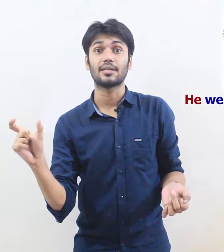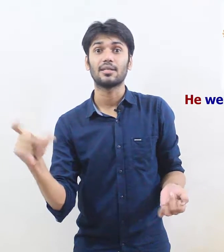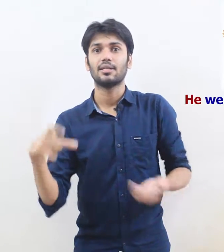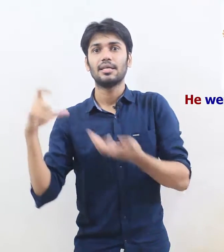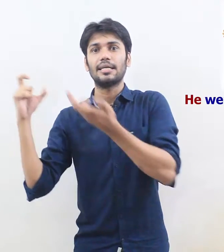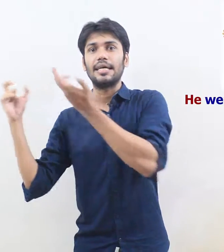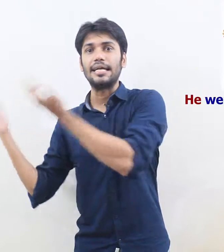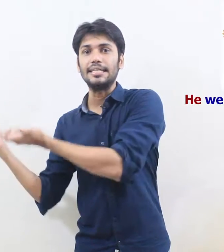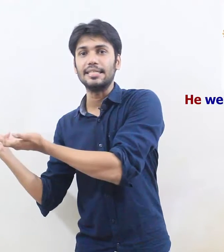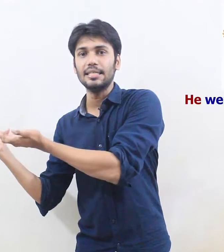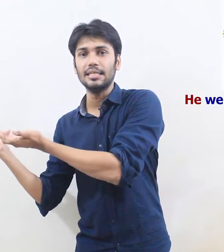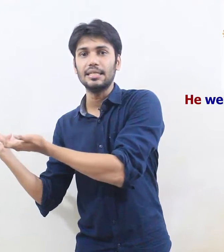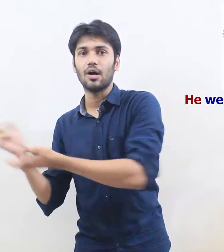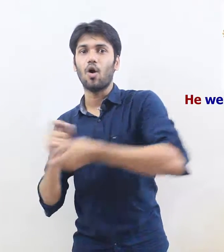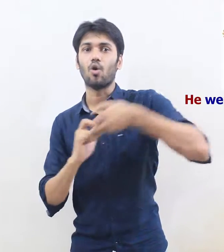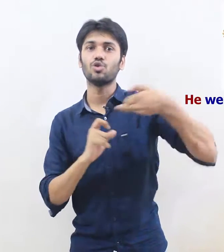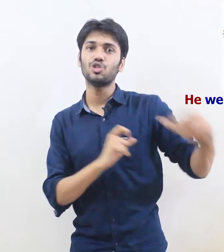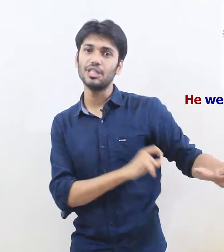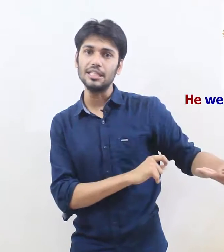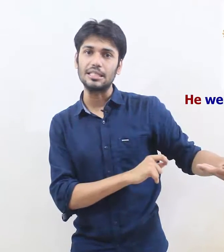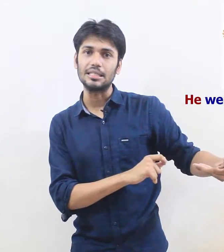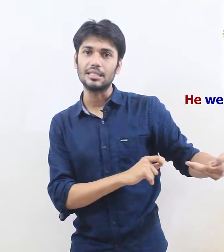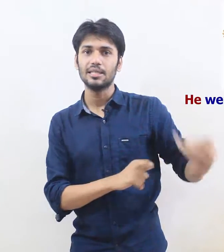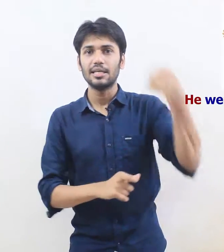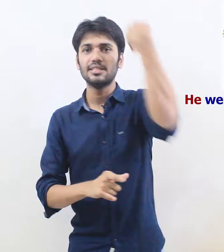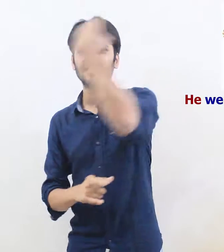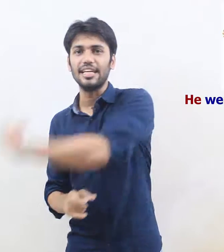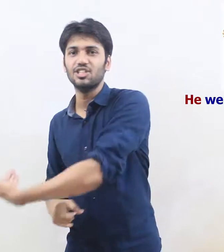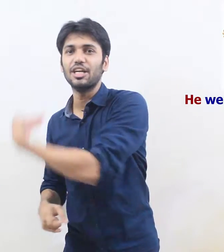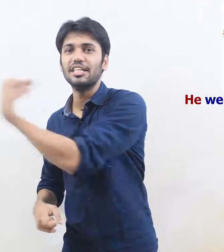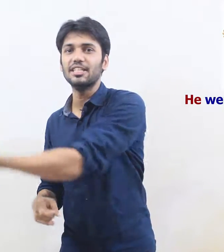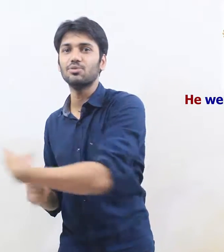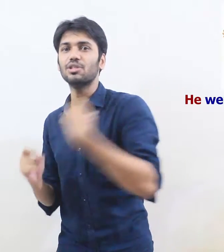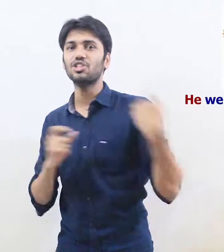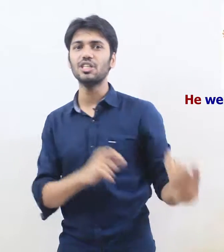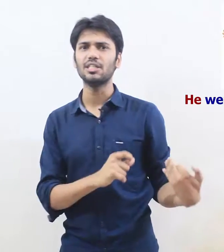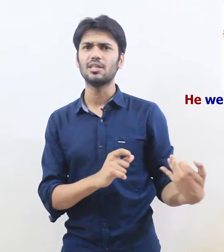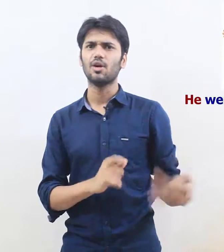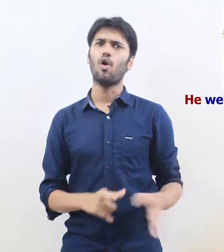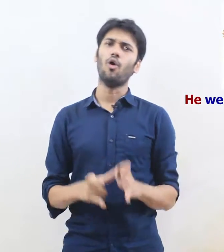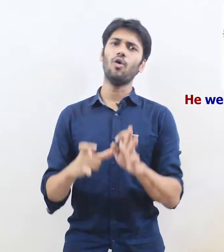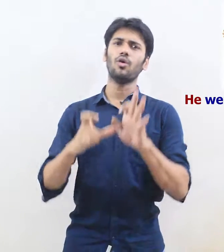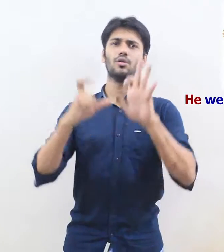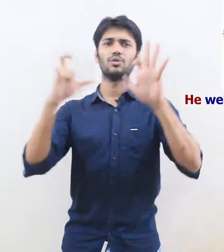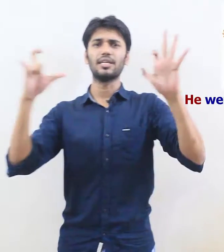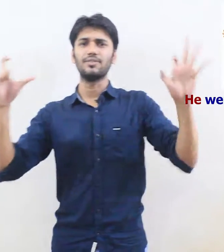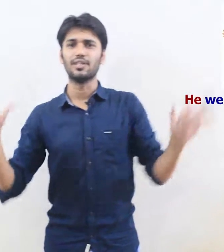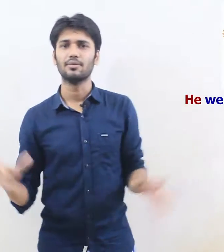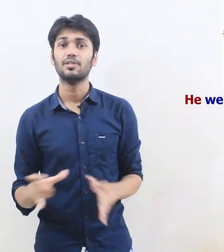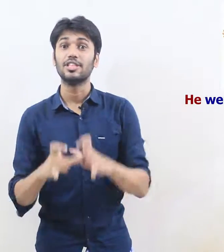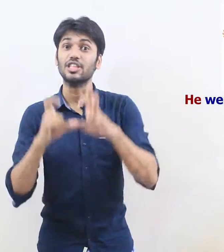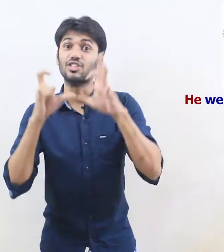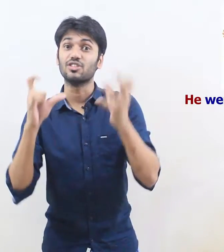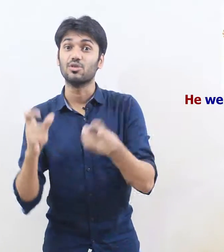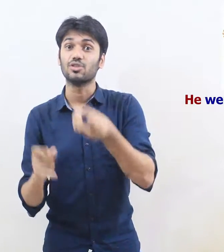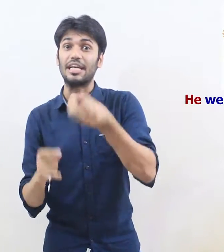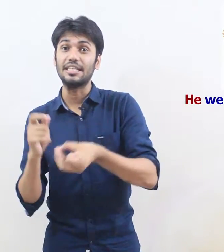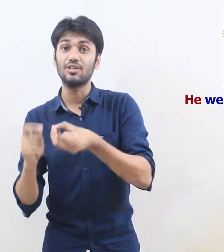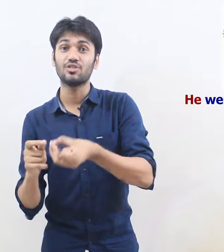he or she change he with she or we can even change those he